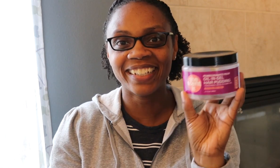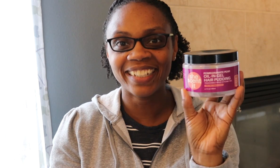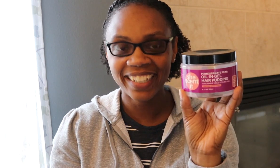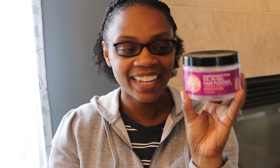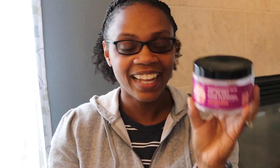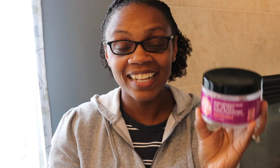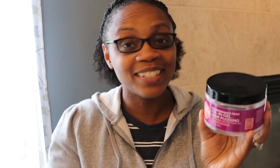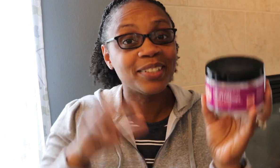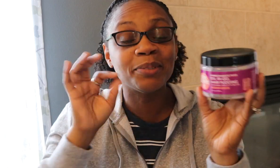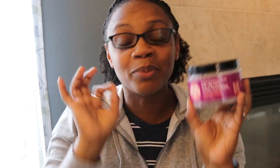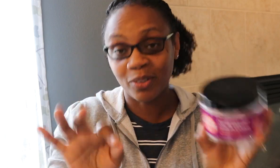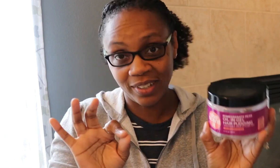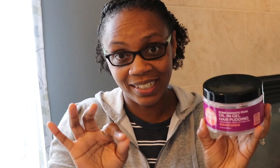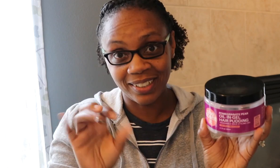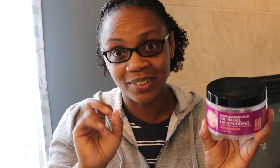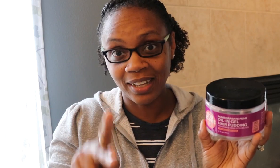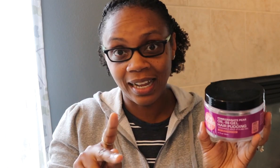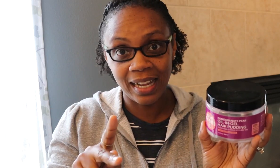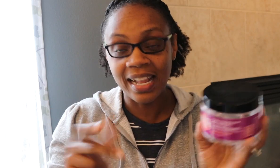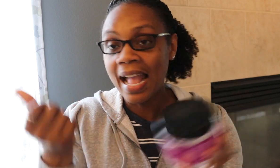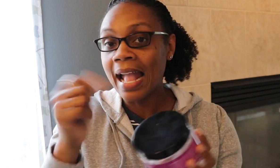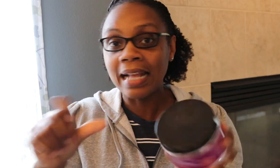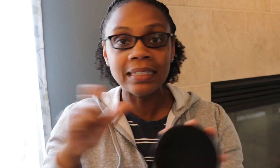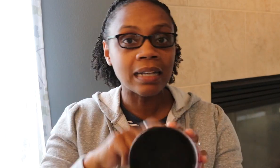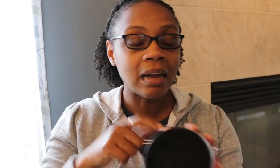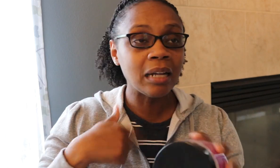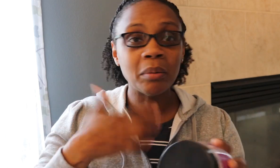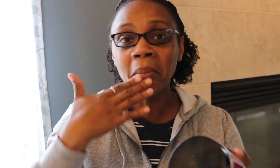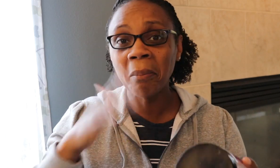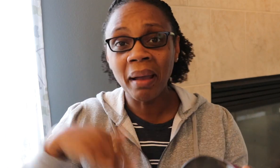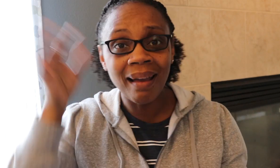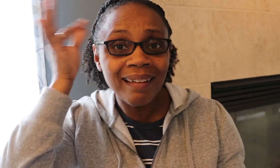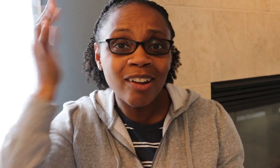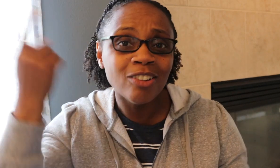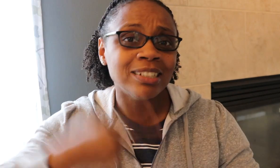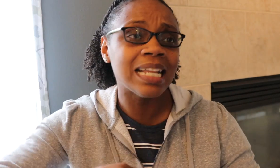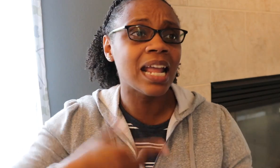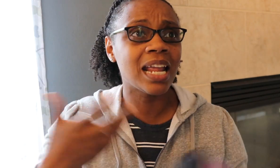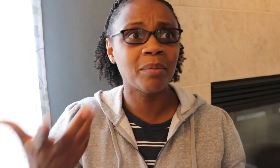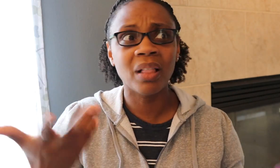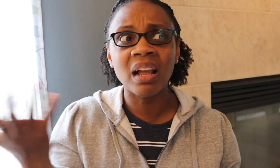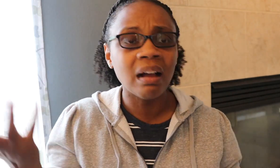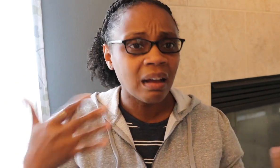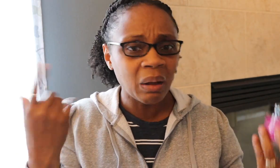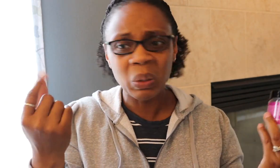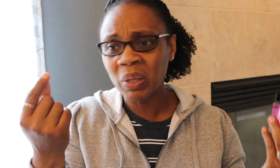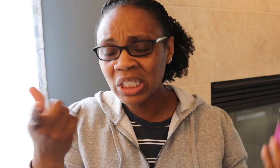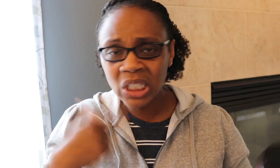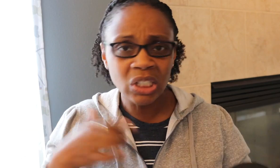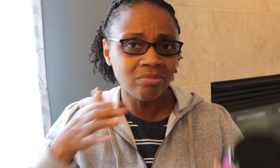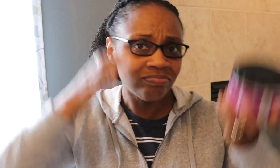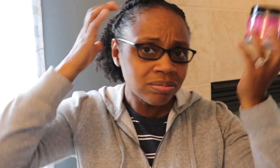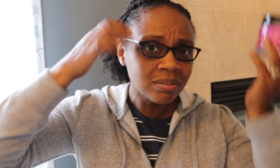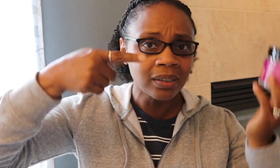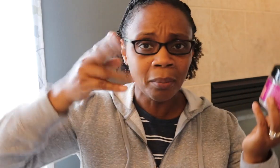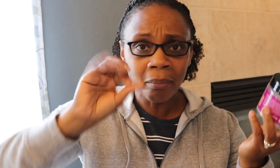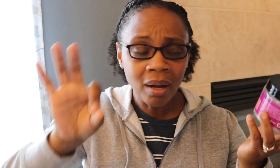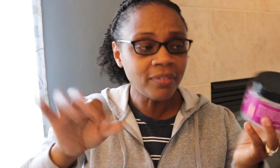times in a week when I need to use it. So if I'm having a bad hair day and I need to put my hair, you know, up in a puff or something,